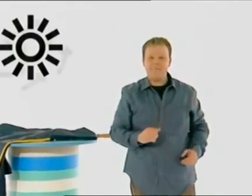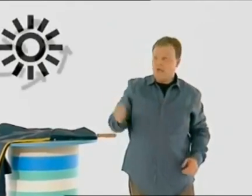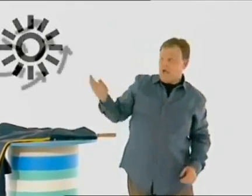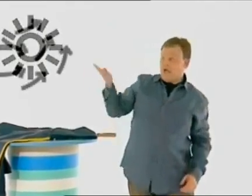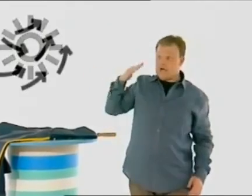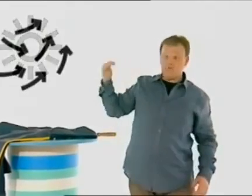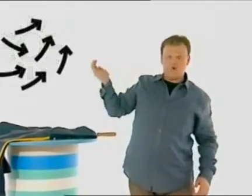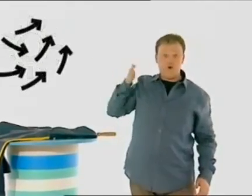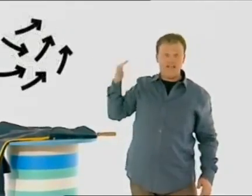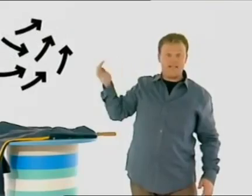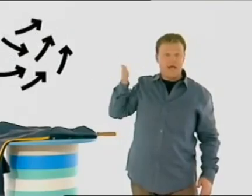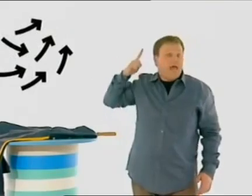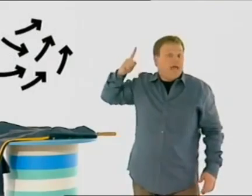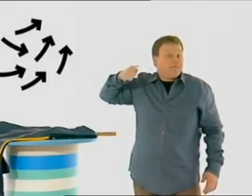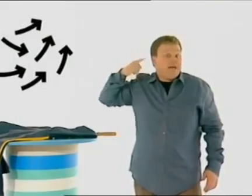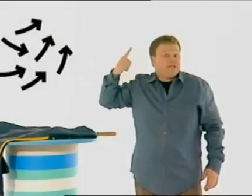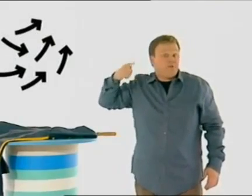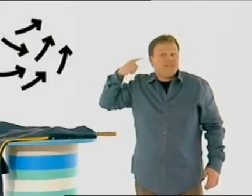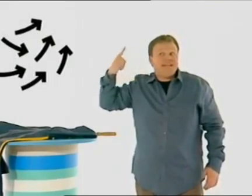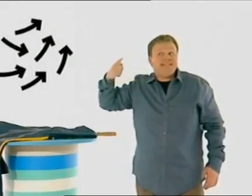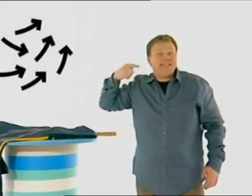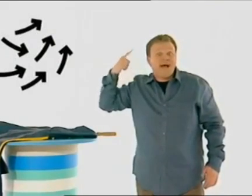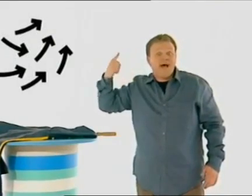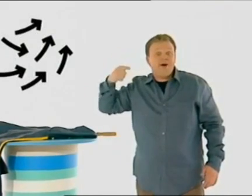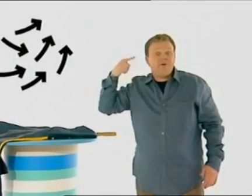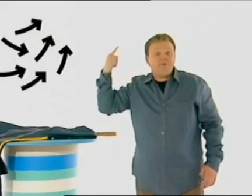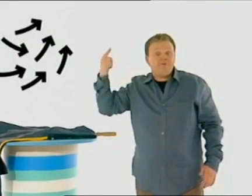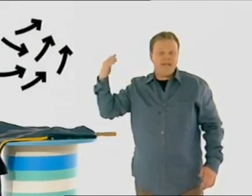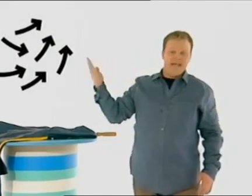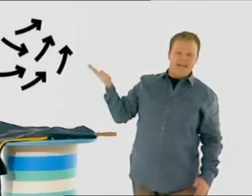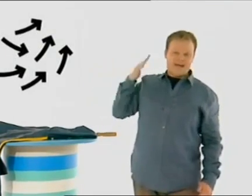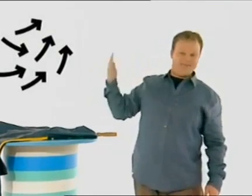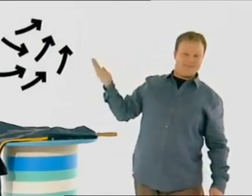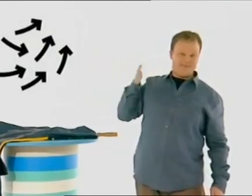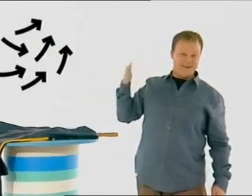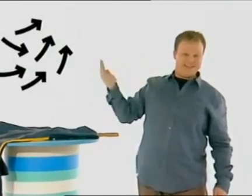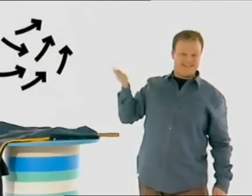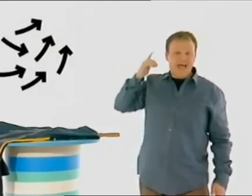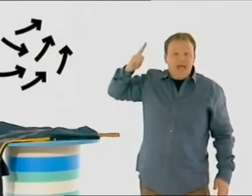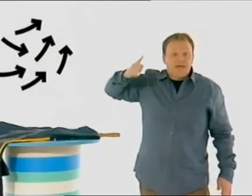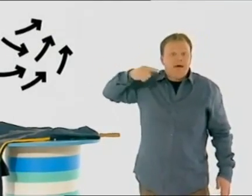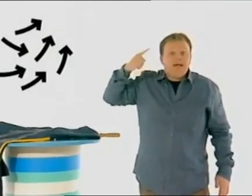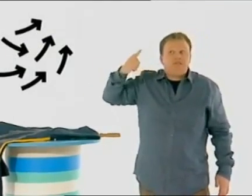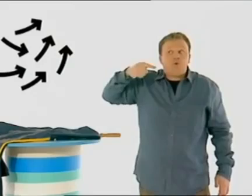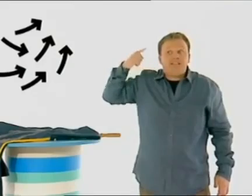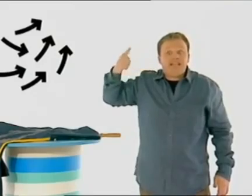Here comes the wind, it makes a whistling sound. Here comes the wind, it makes a whistling